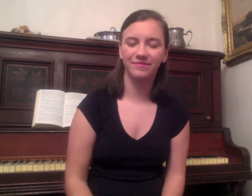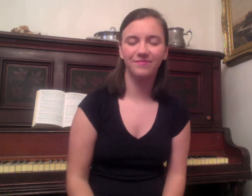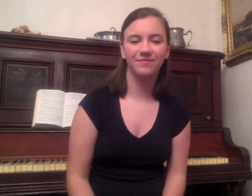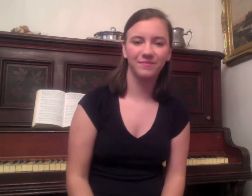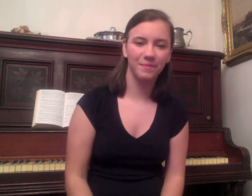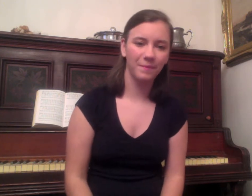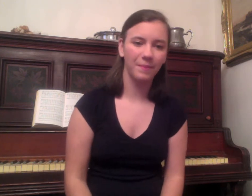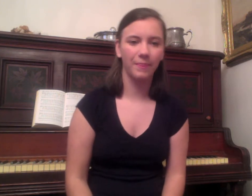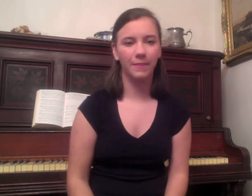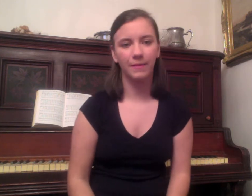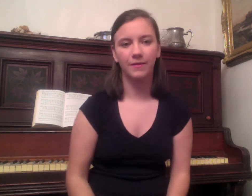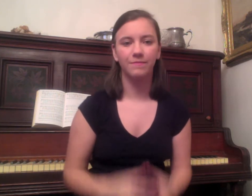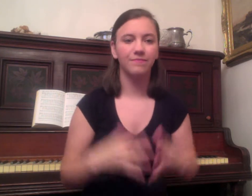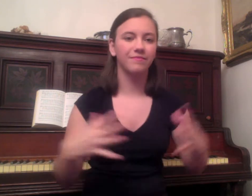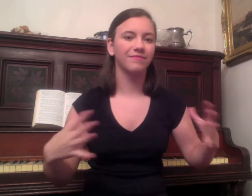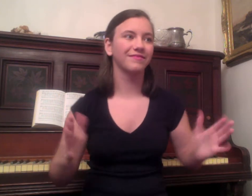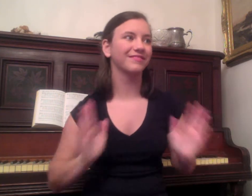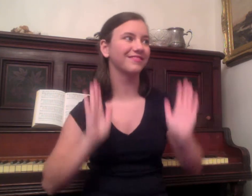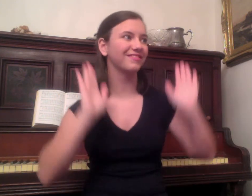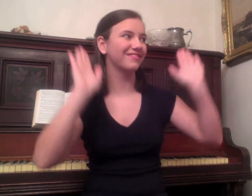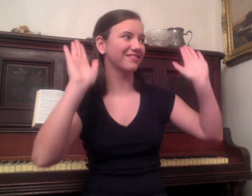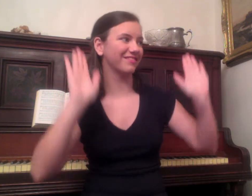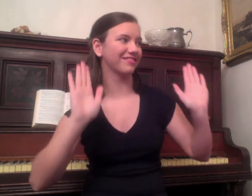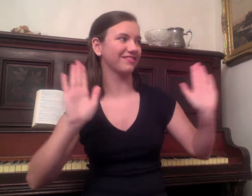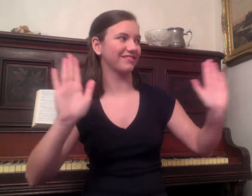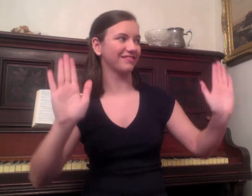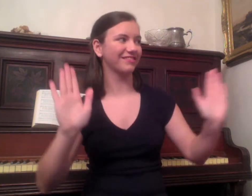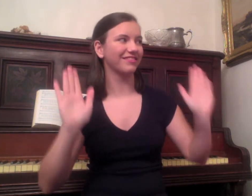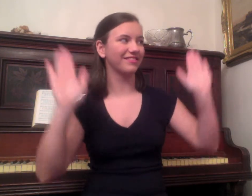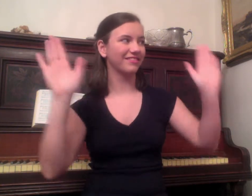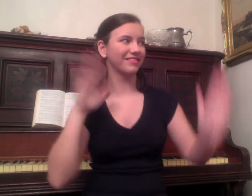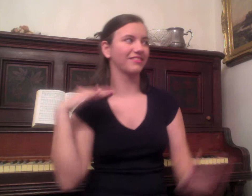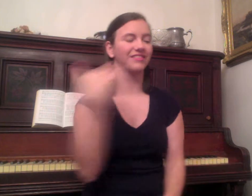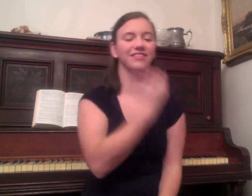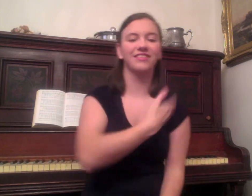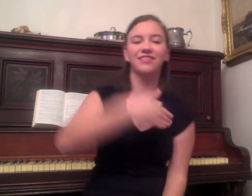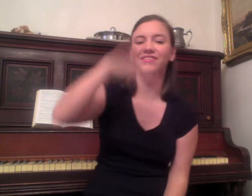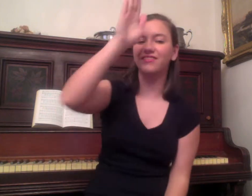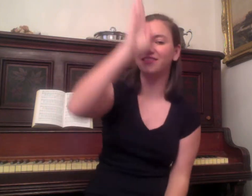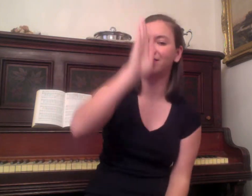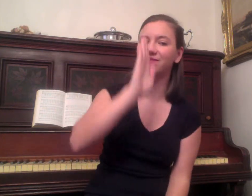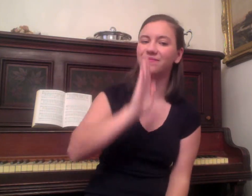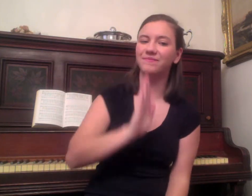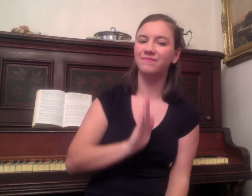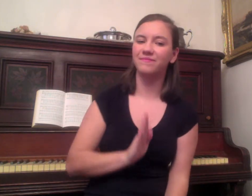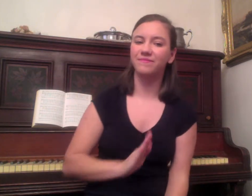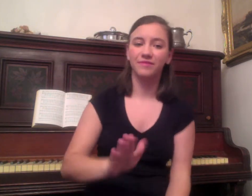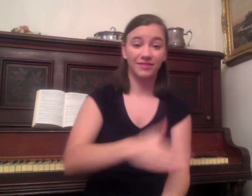How great is our God, and